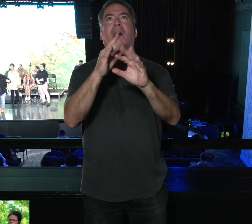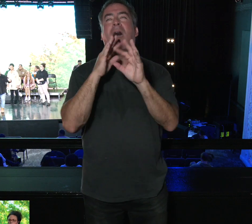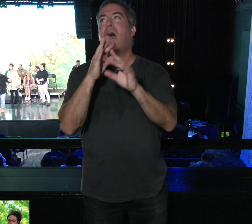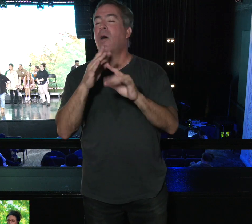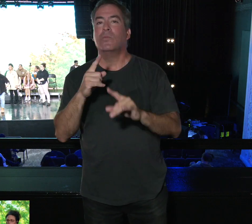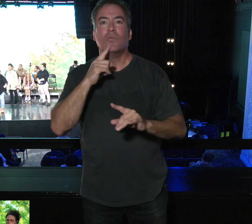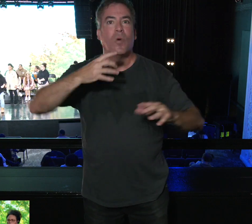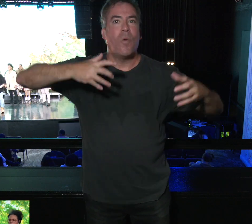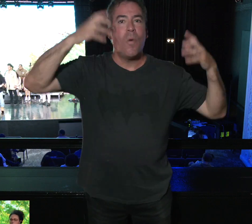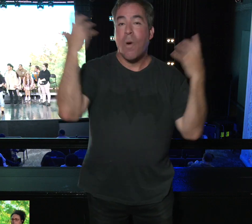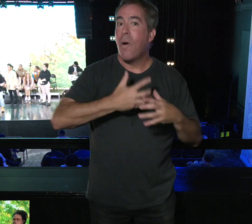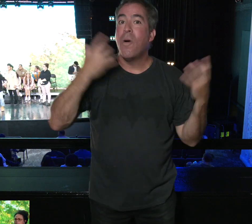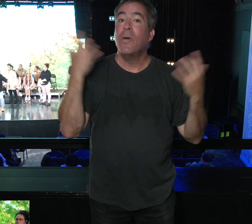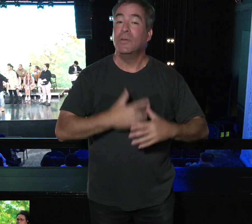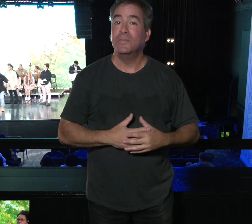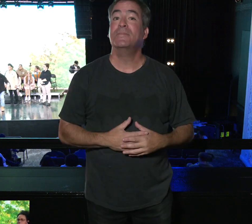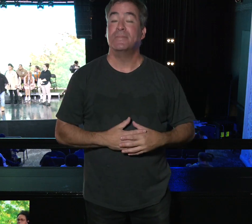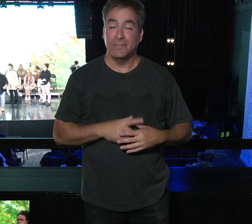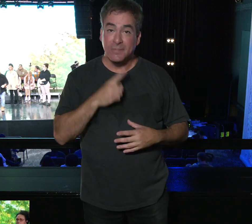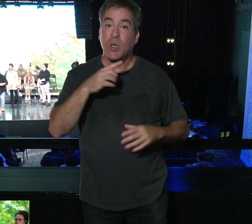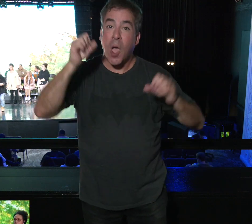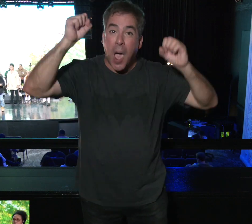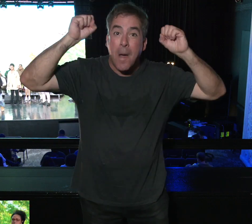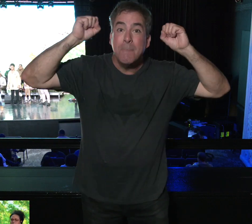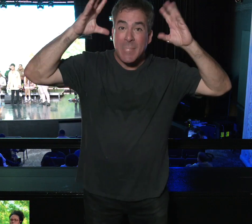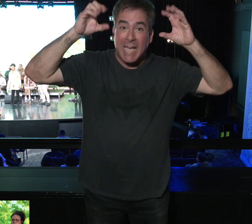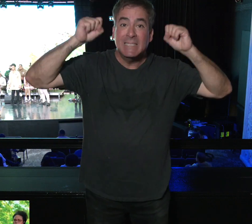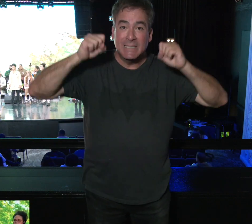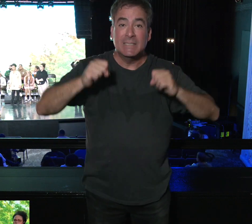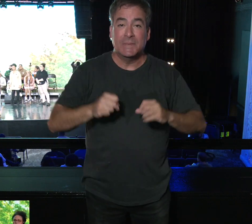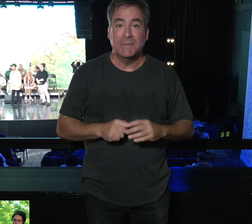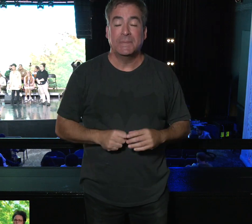It was incredible. Amazing. Listen.